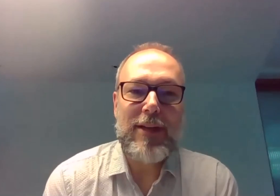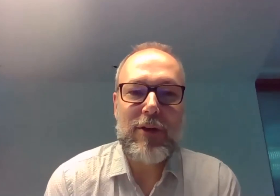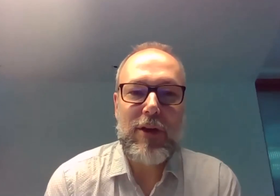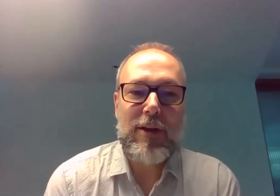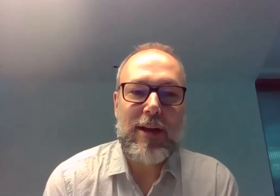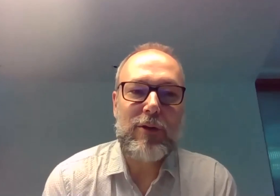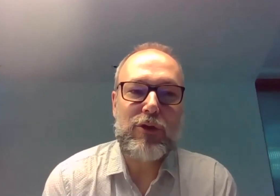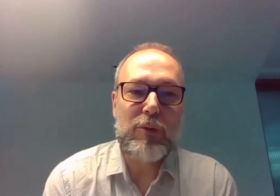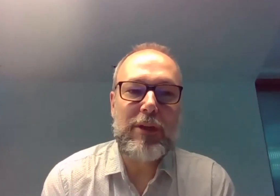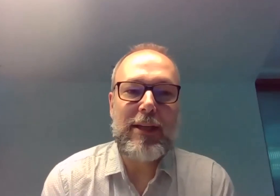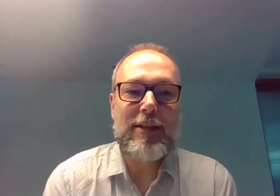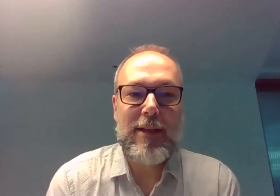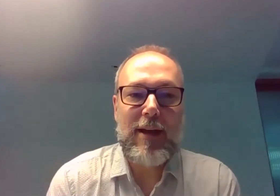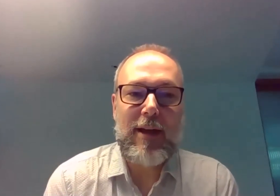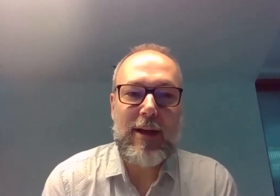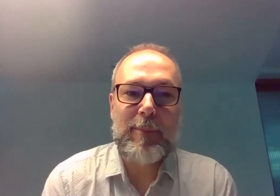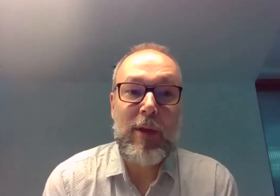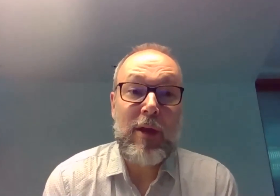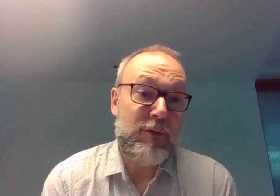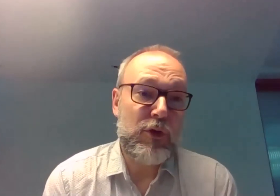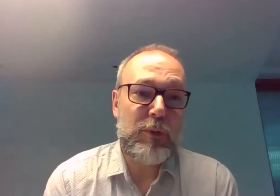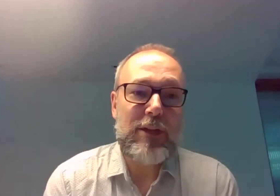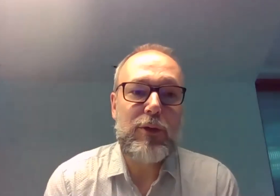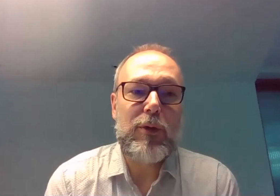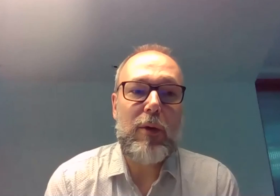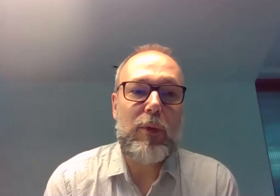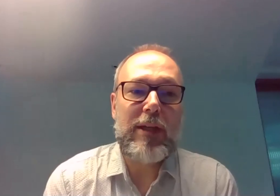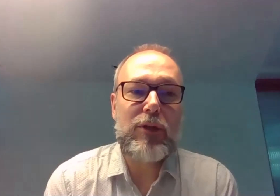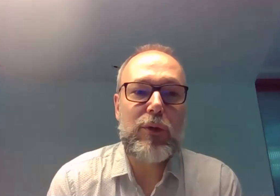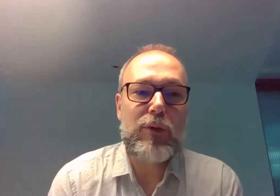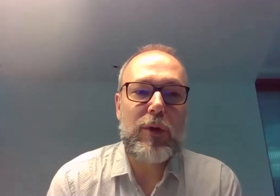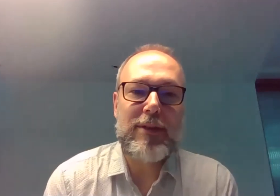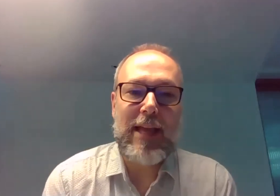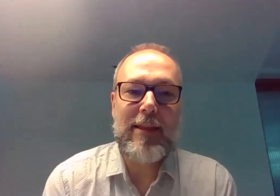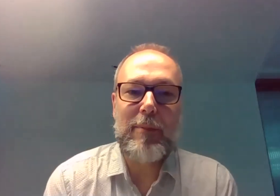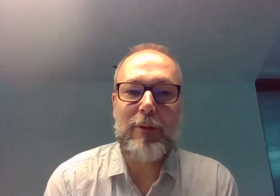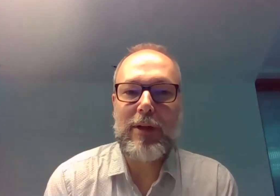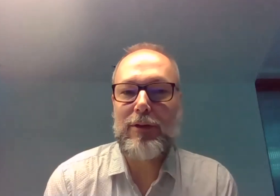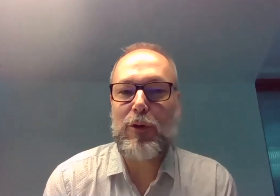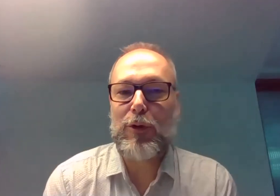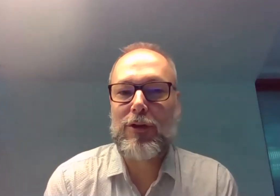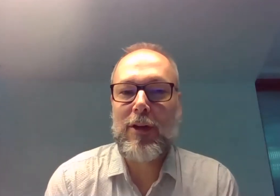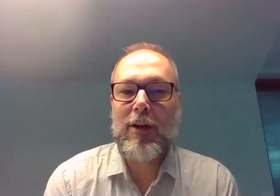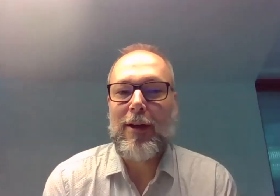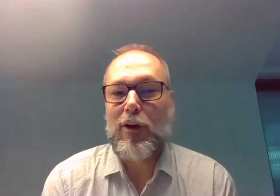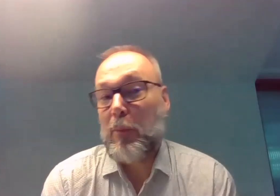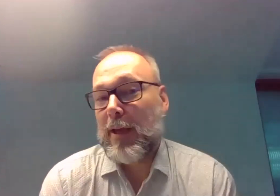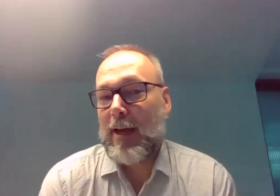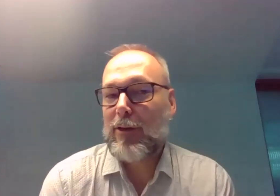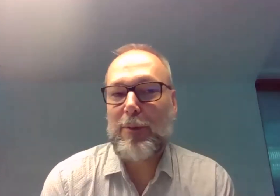the buyers and consumer needs, of course, we need to understand them. And what is, of course,